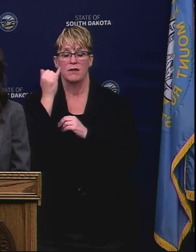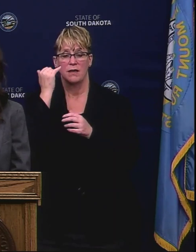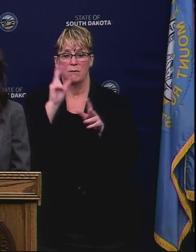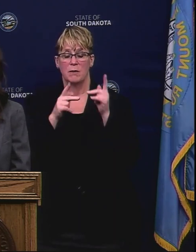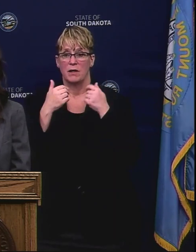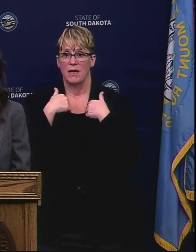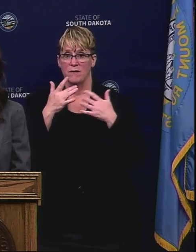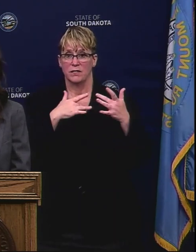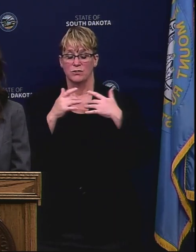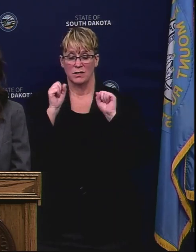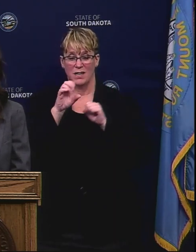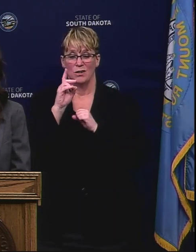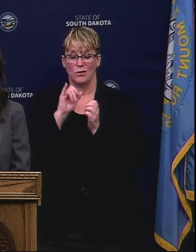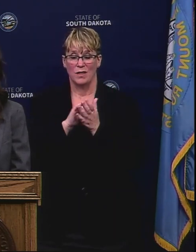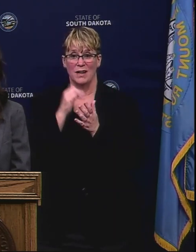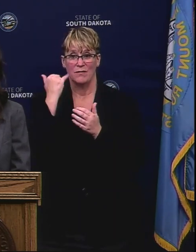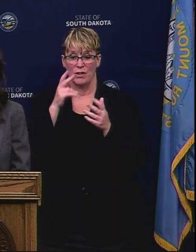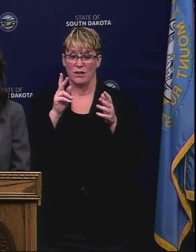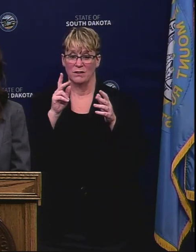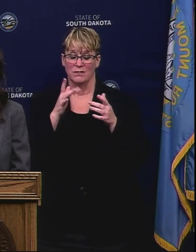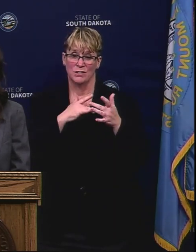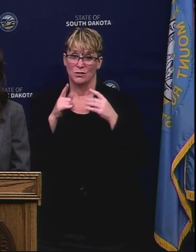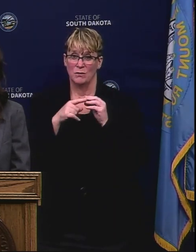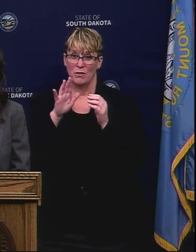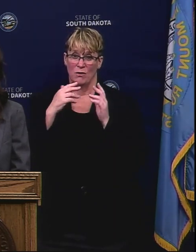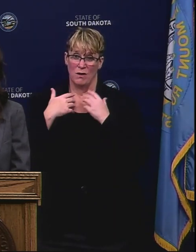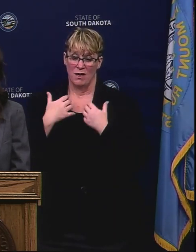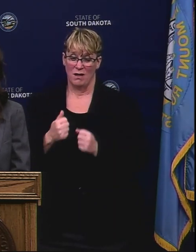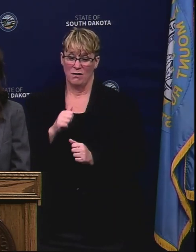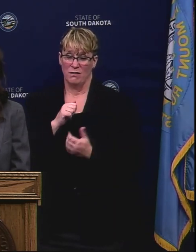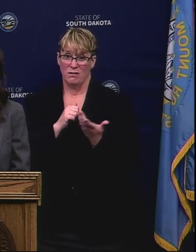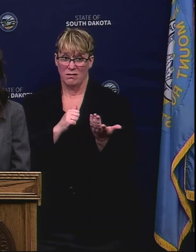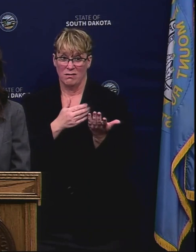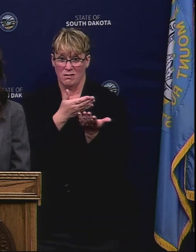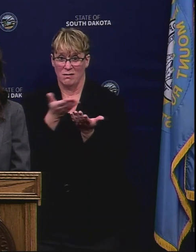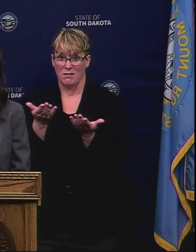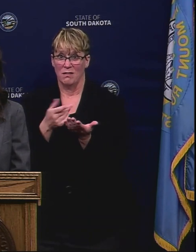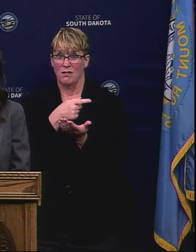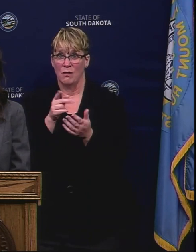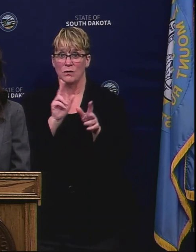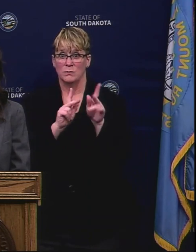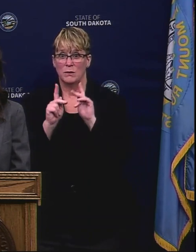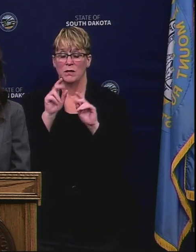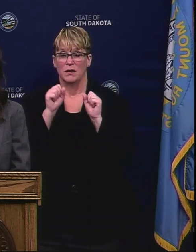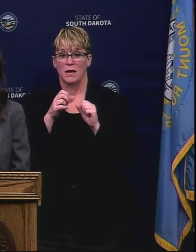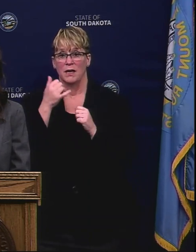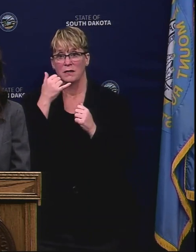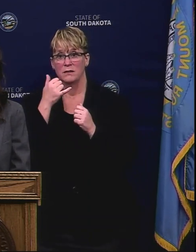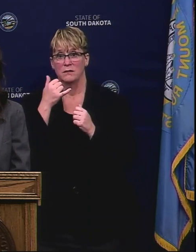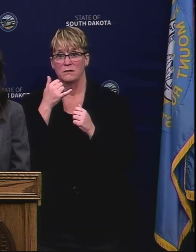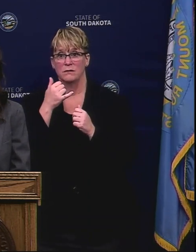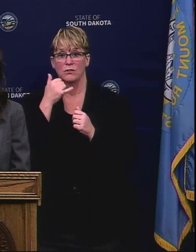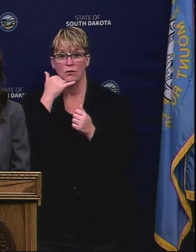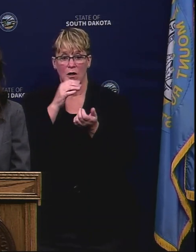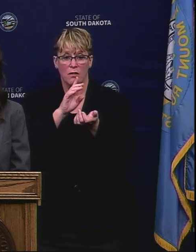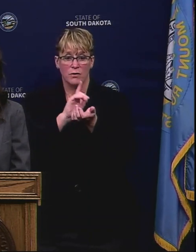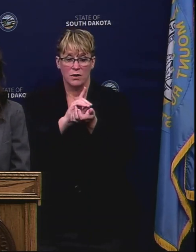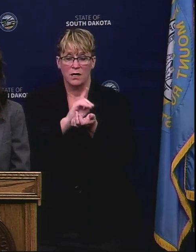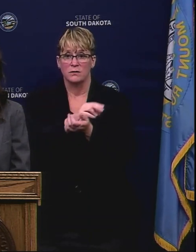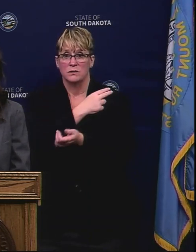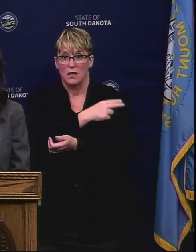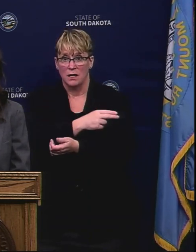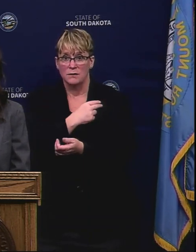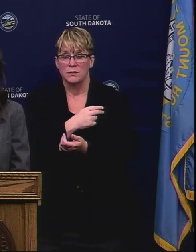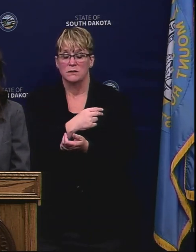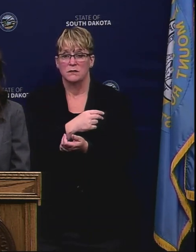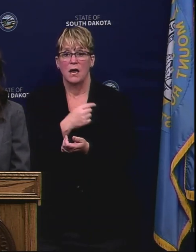are able to do that. And if they are concerned about their health in particular, many of these individuals are reaching out to their providers and their doctors as